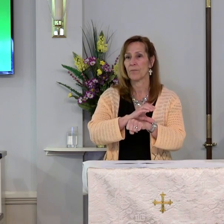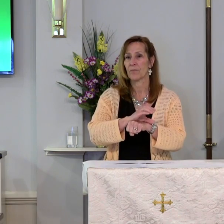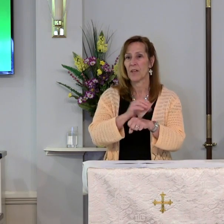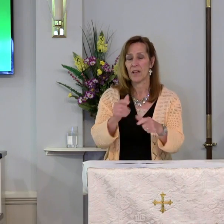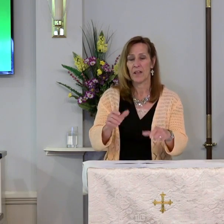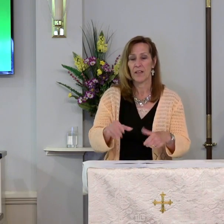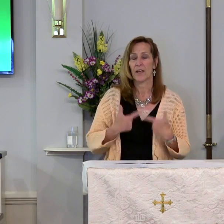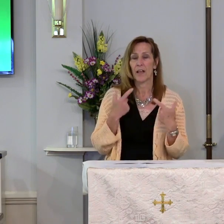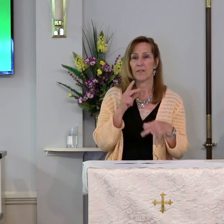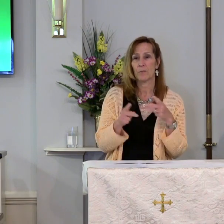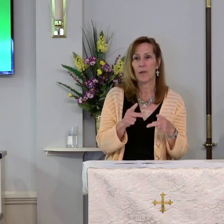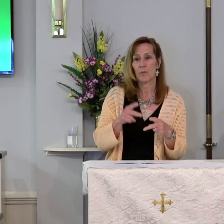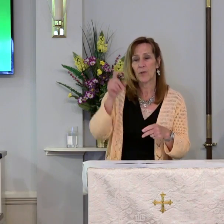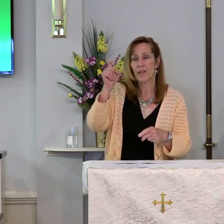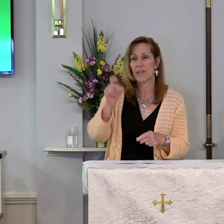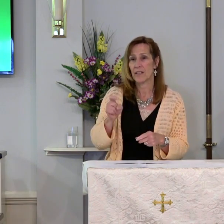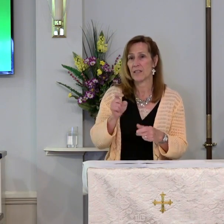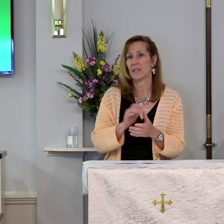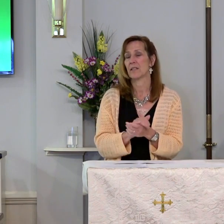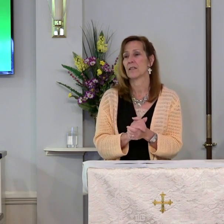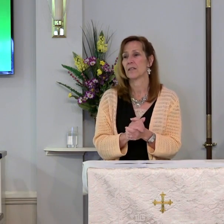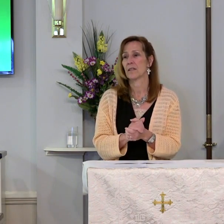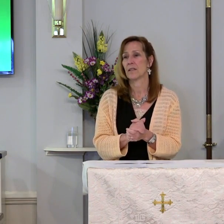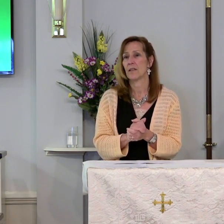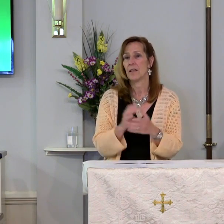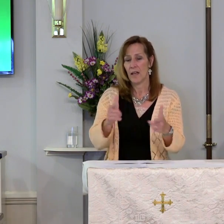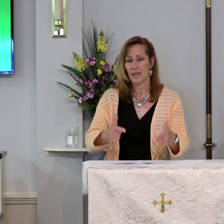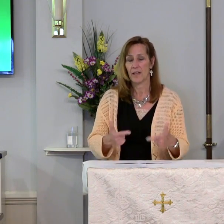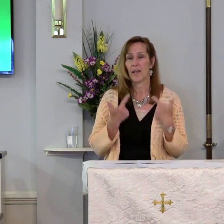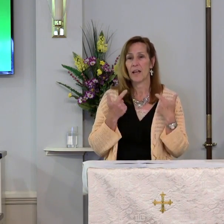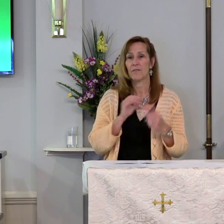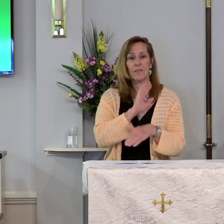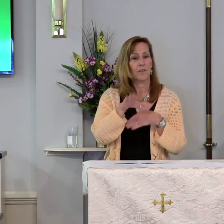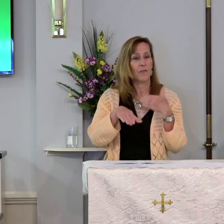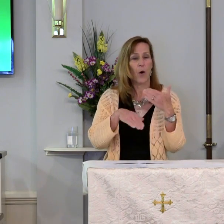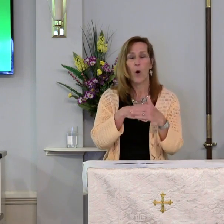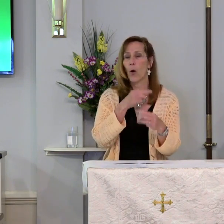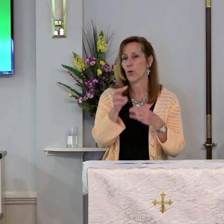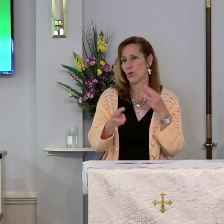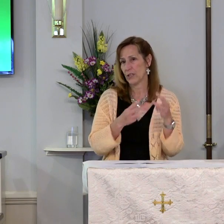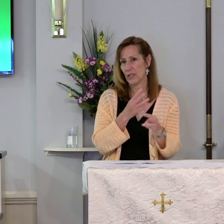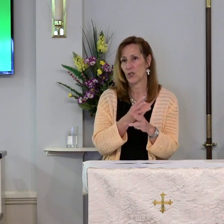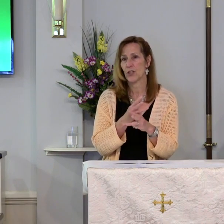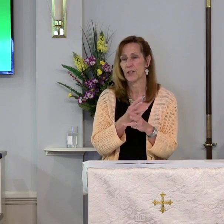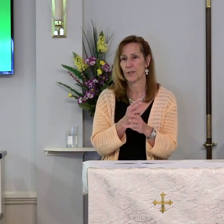the lives of people in need, and the life of all creation.